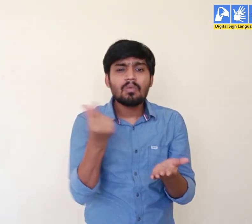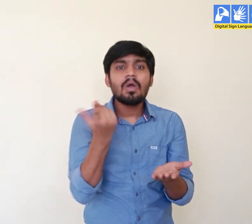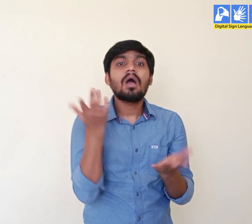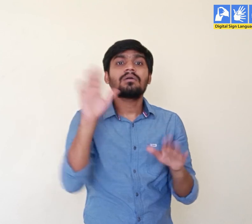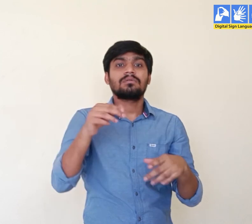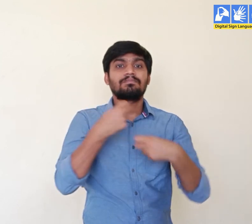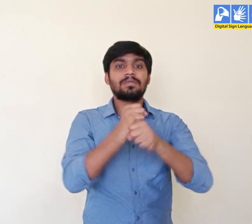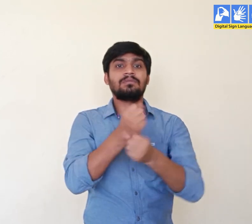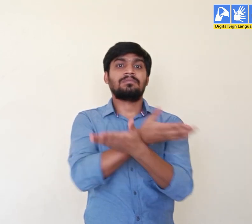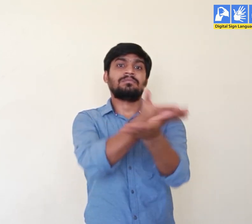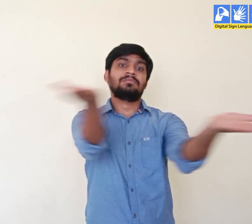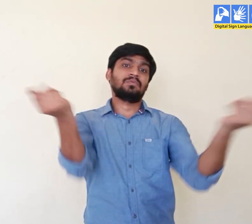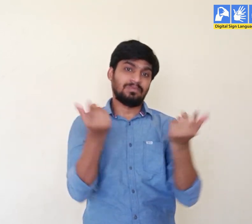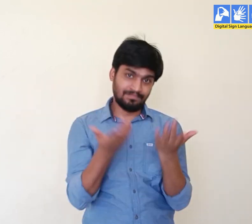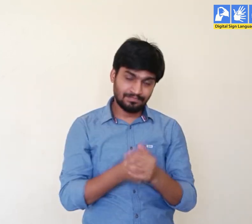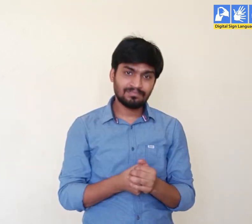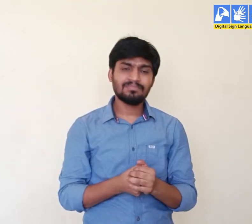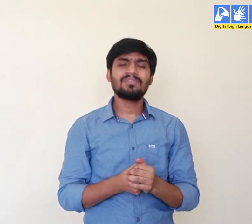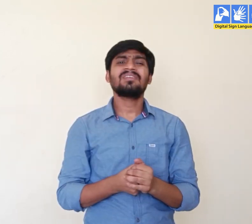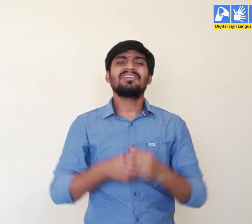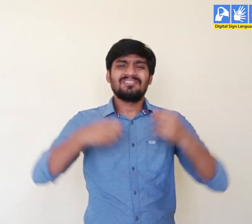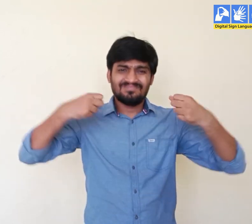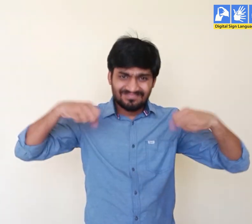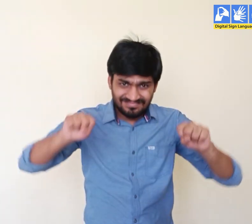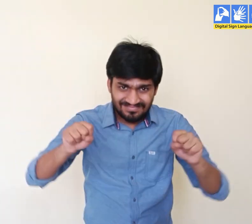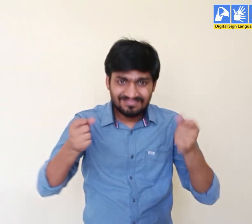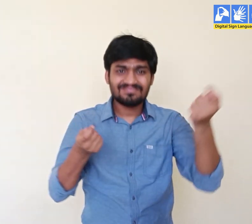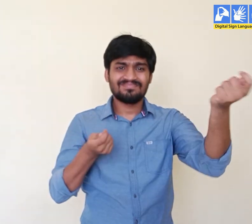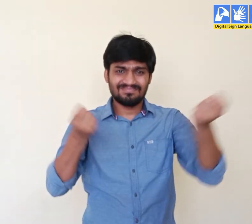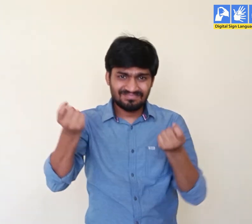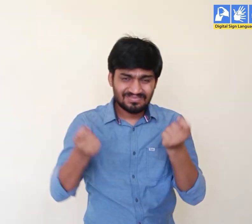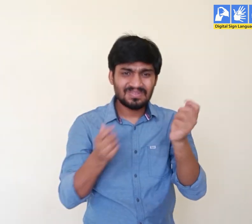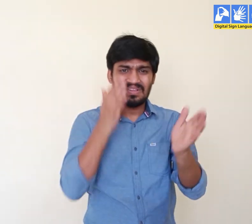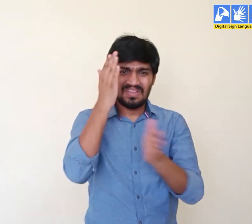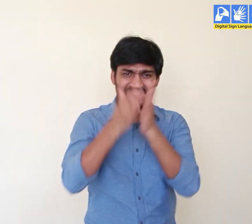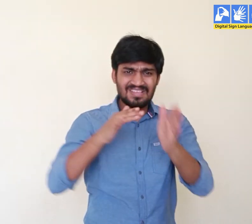So these were the different means of transport. Let's go.